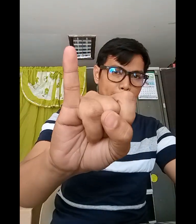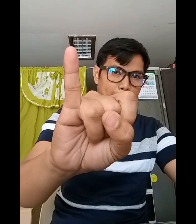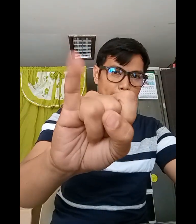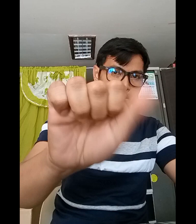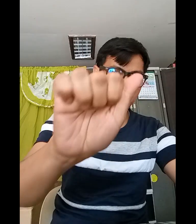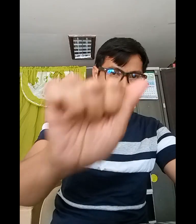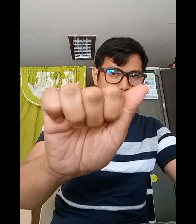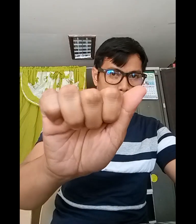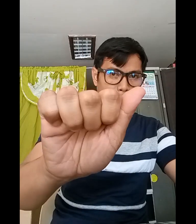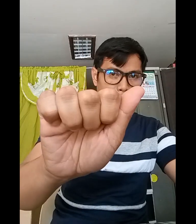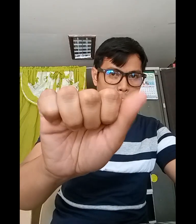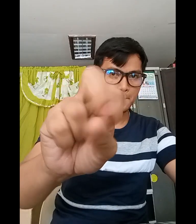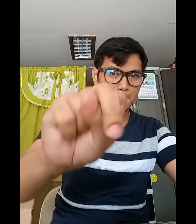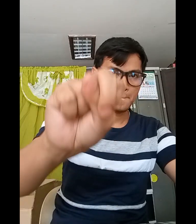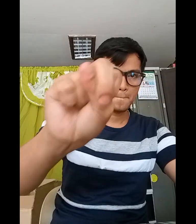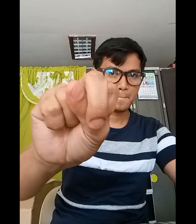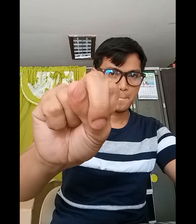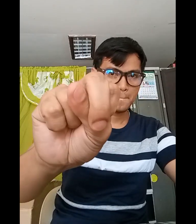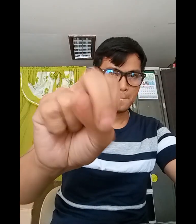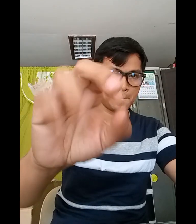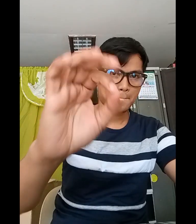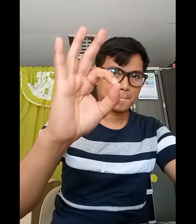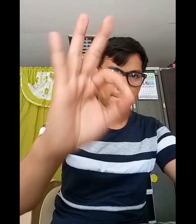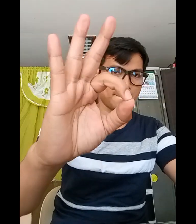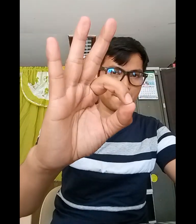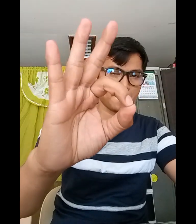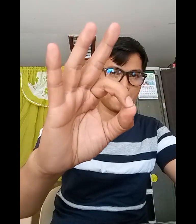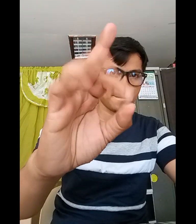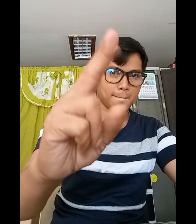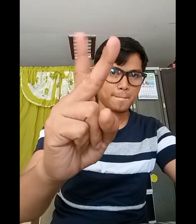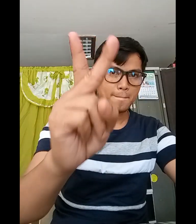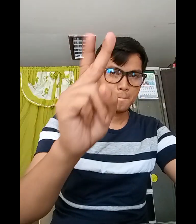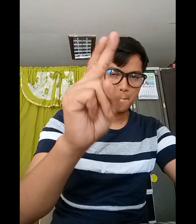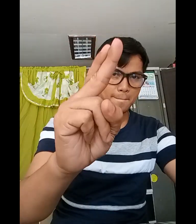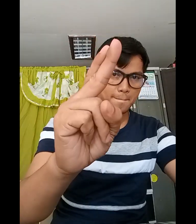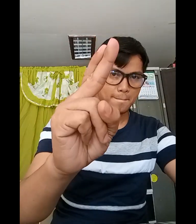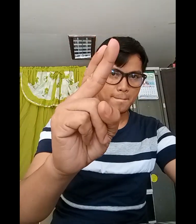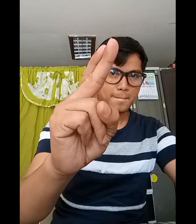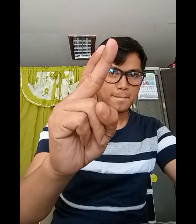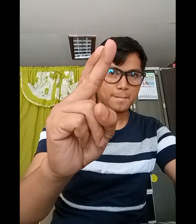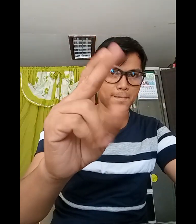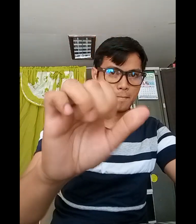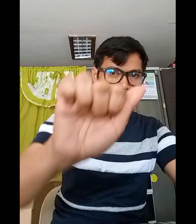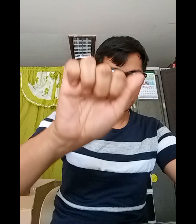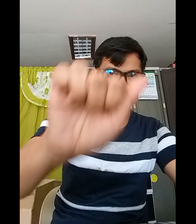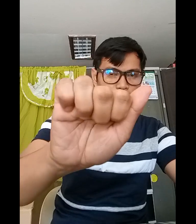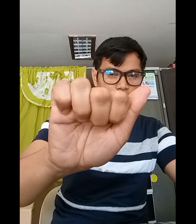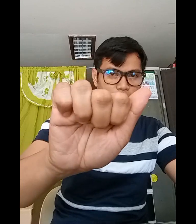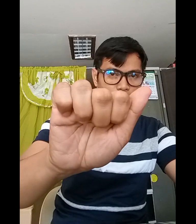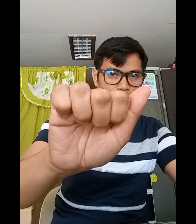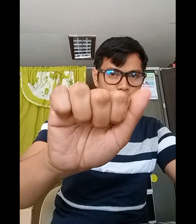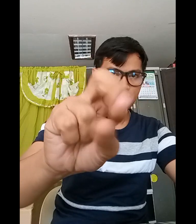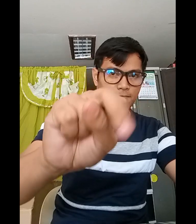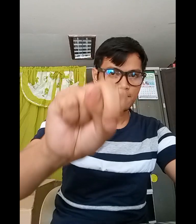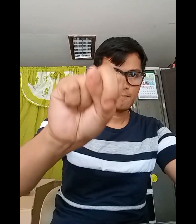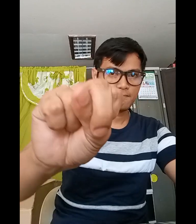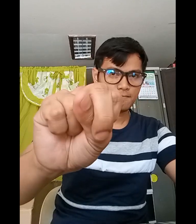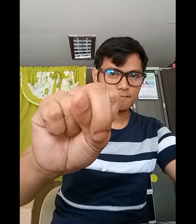right You and your world It's time to be free